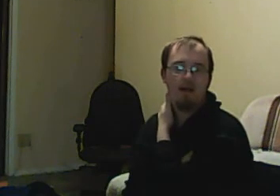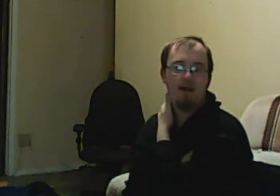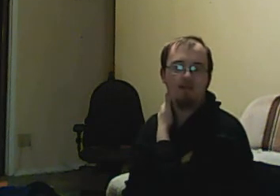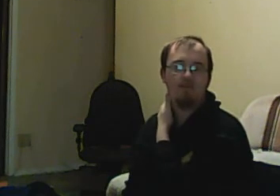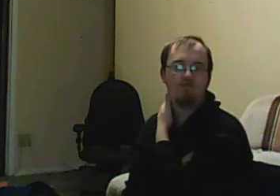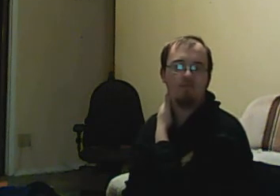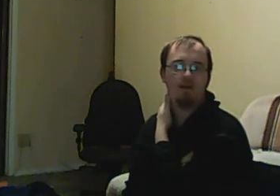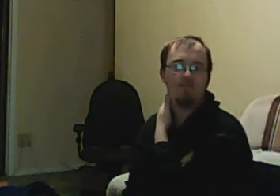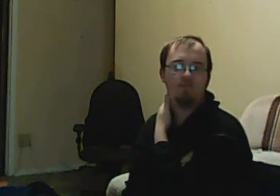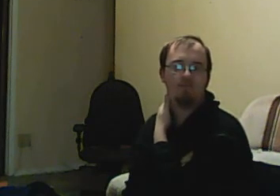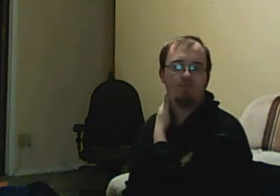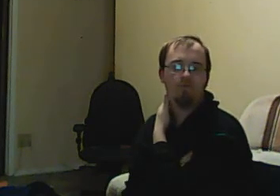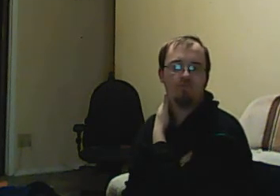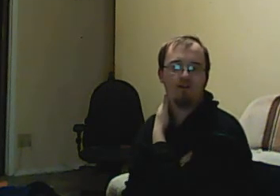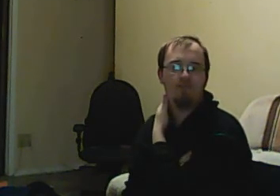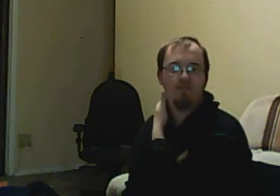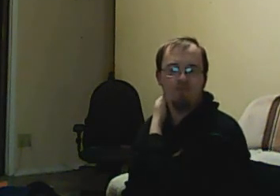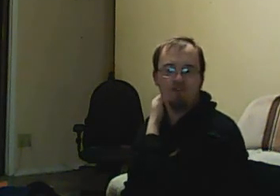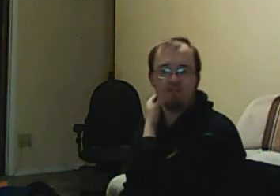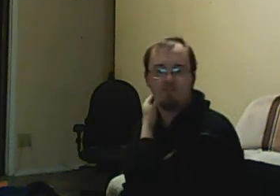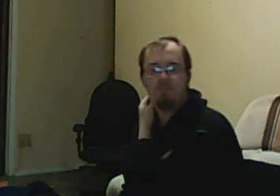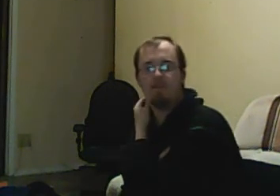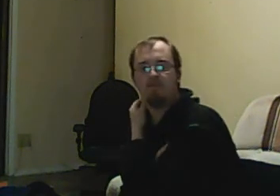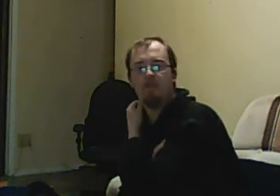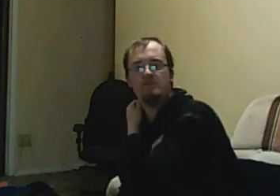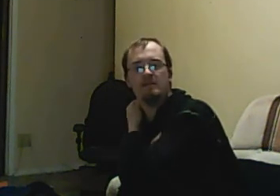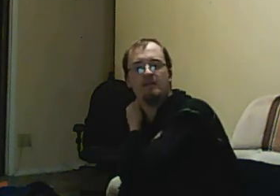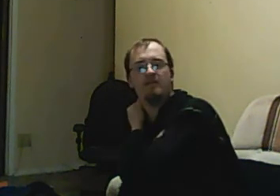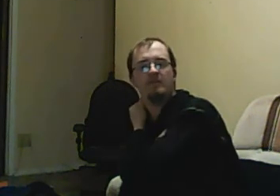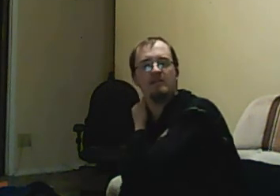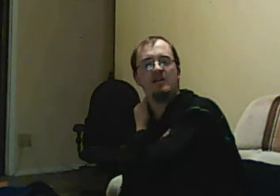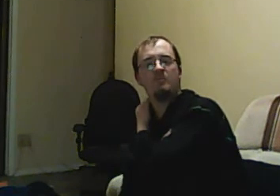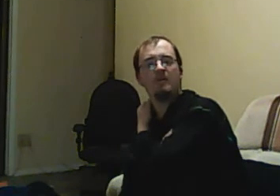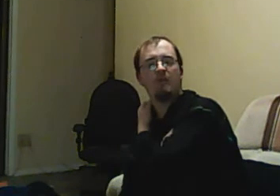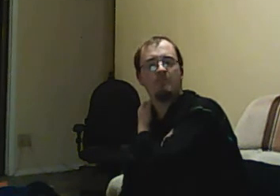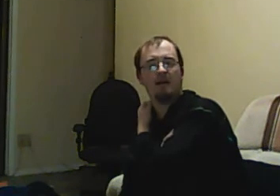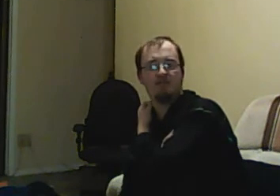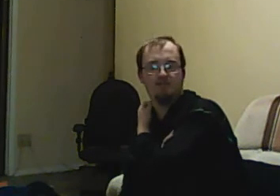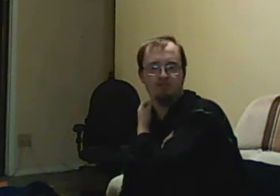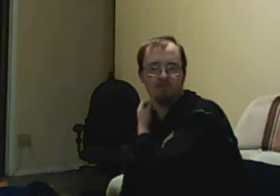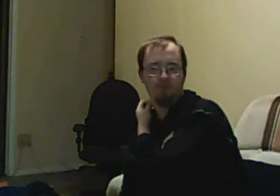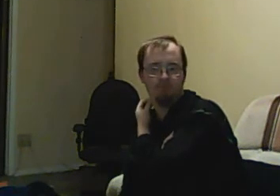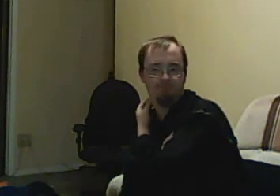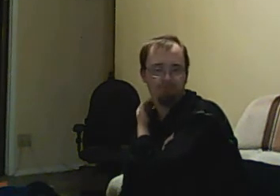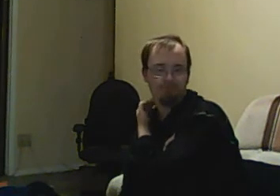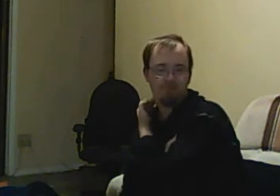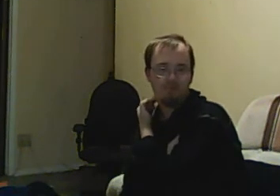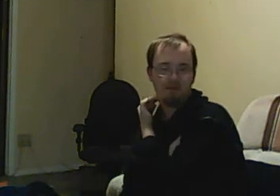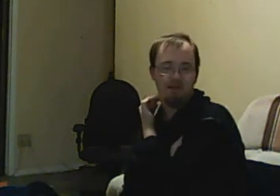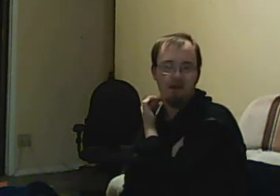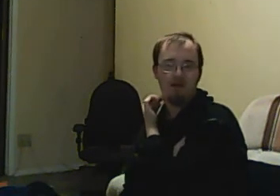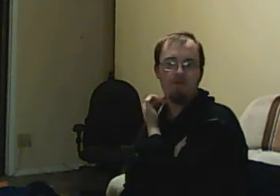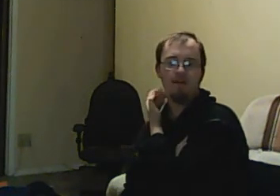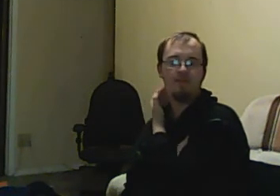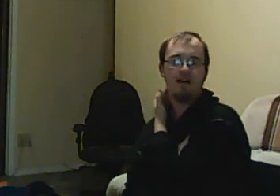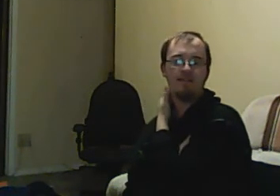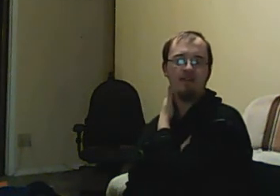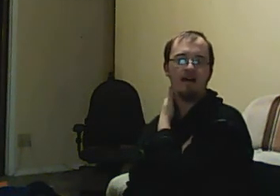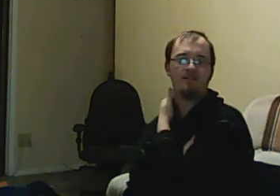And, of course, the writers were trying to find which characters would be involved in the narrative. They decided to bring Rick back as the shooter. Everyone thought that